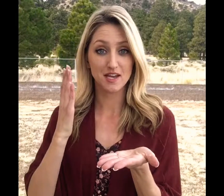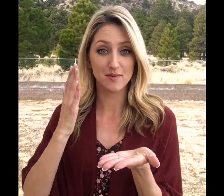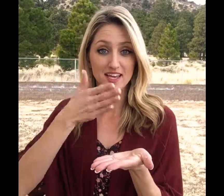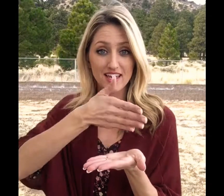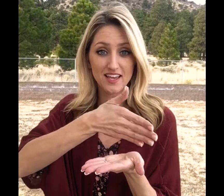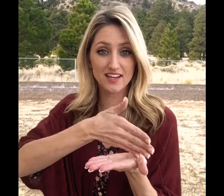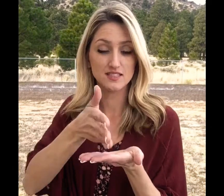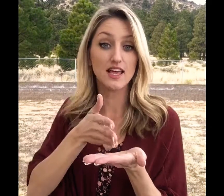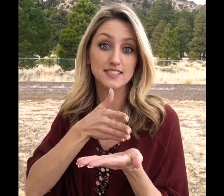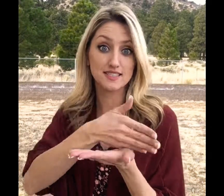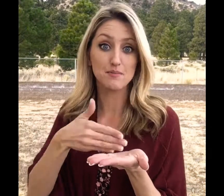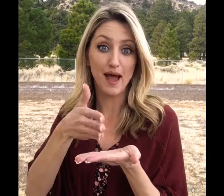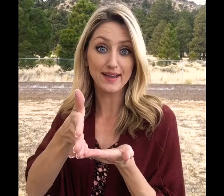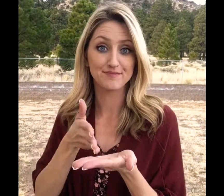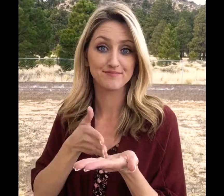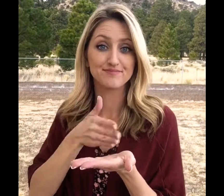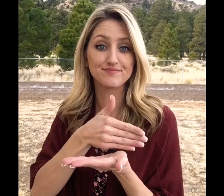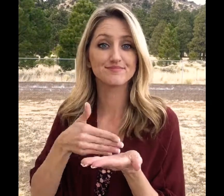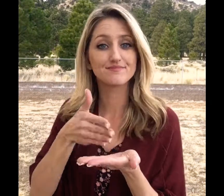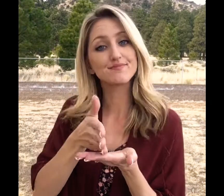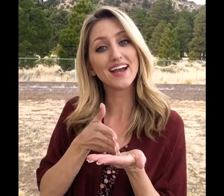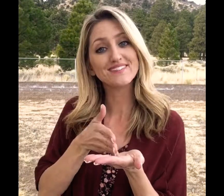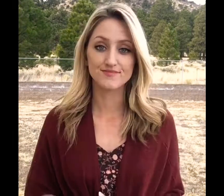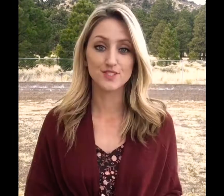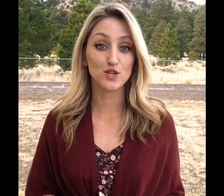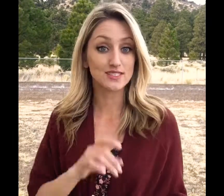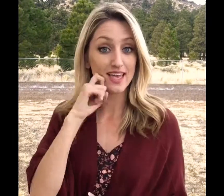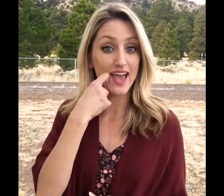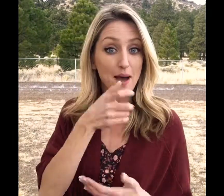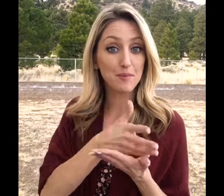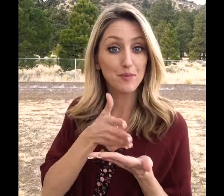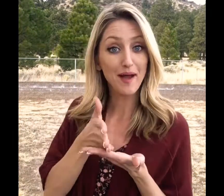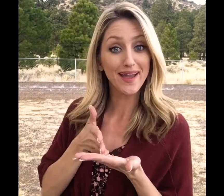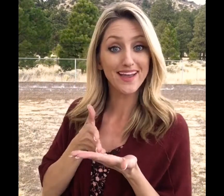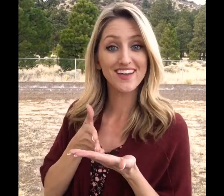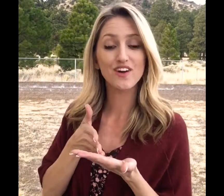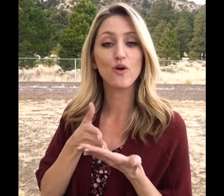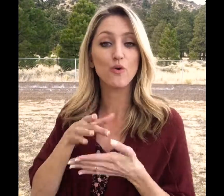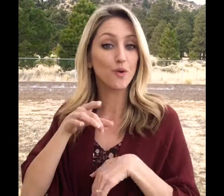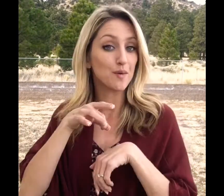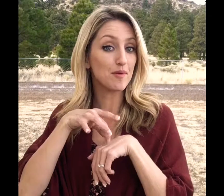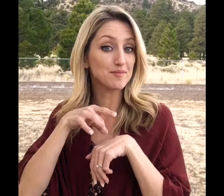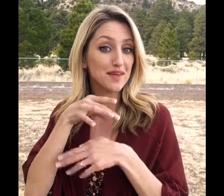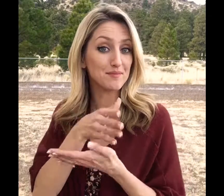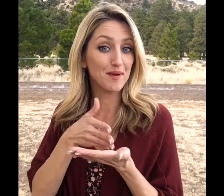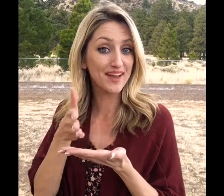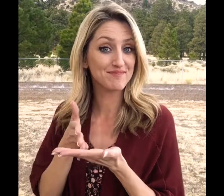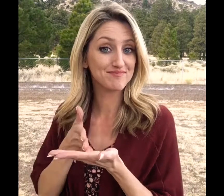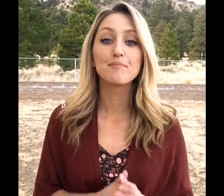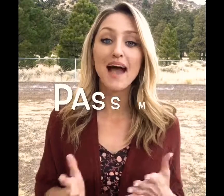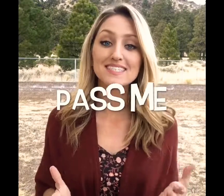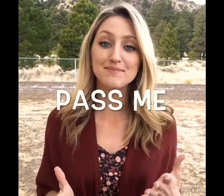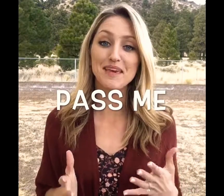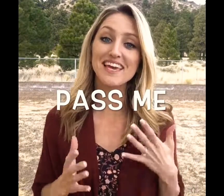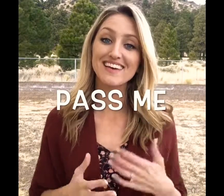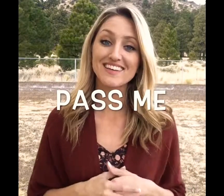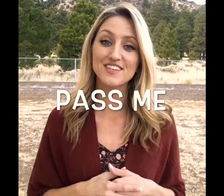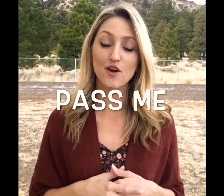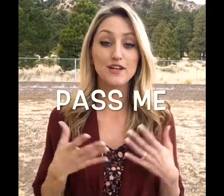dominant hand slices the pie. Pie. So you can say apple pie or pumpkin pie. Pass me or